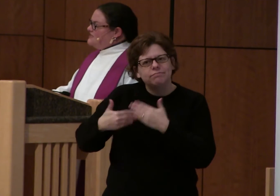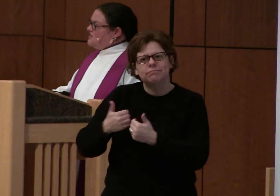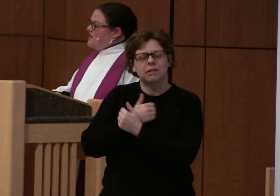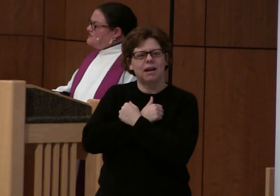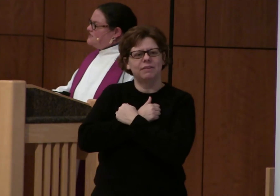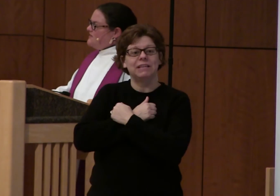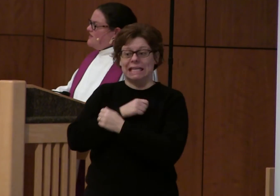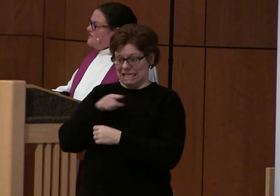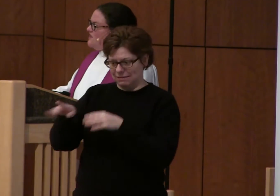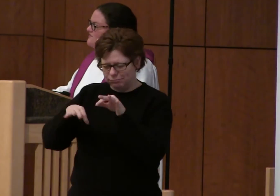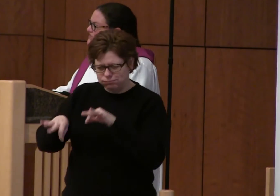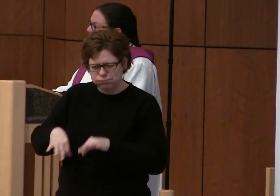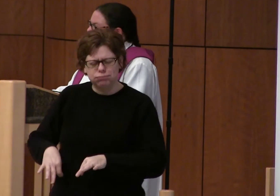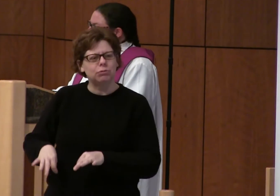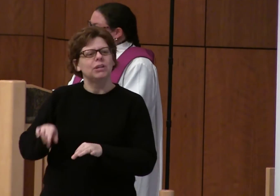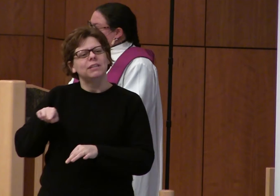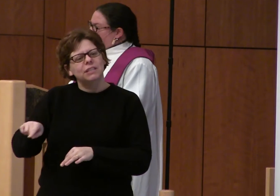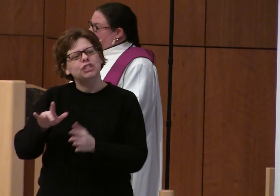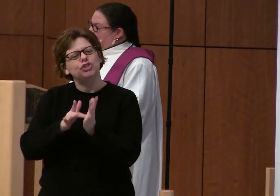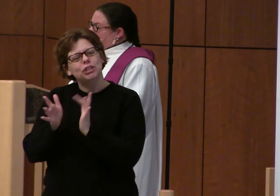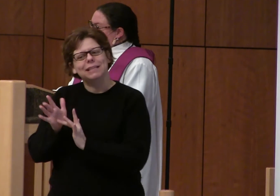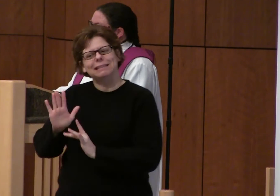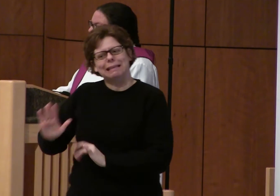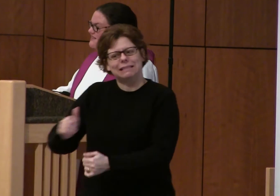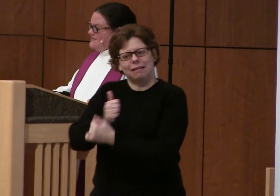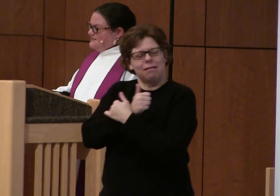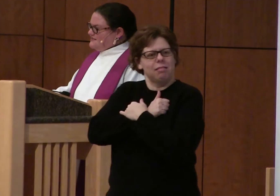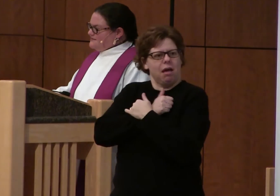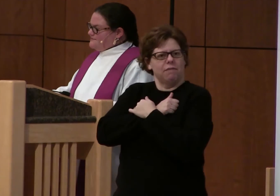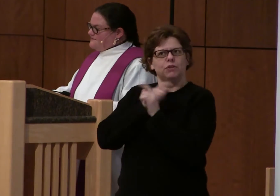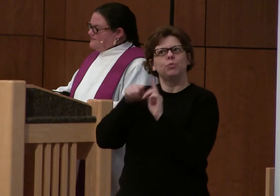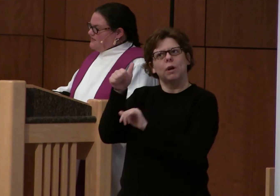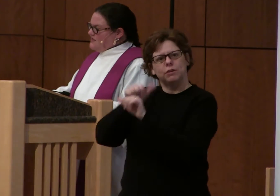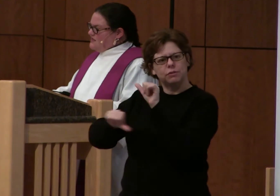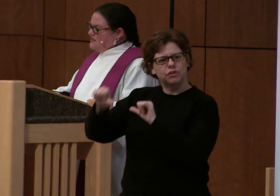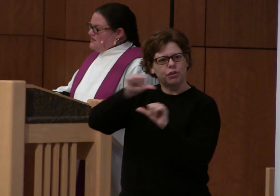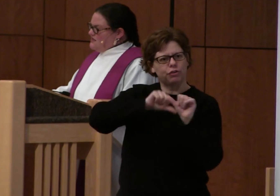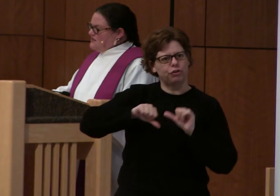And he talks about the love that Jesus shows like this.